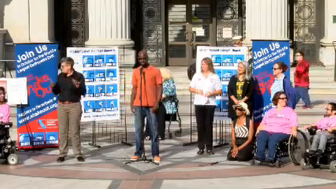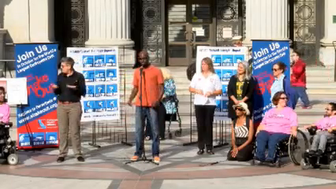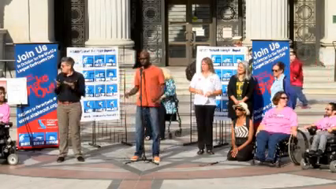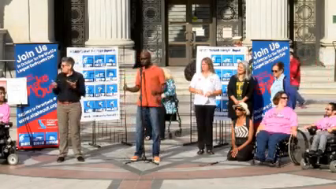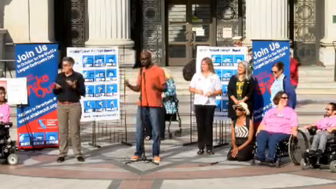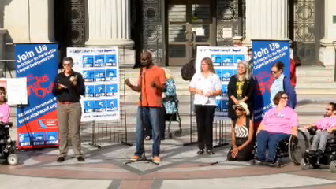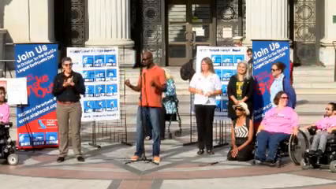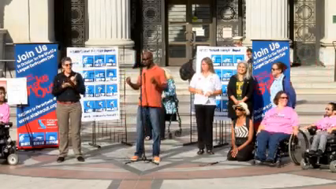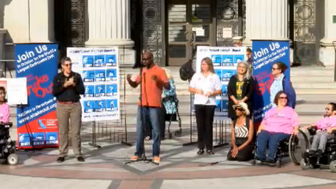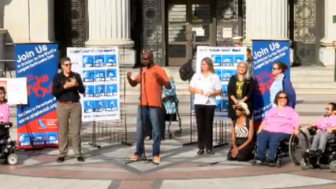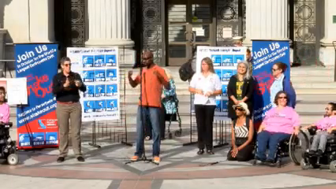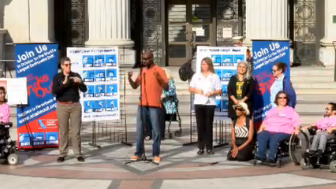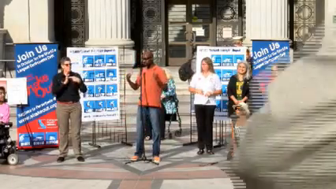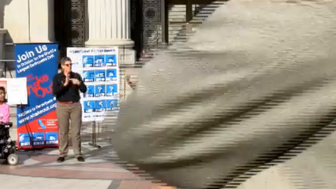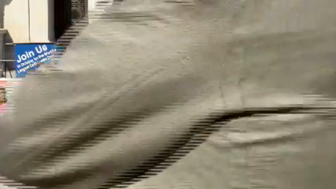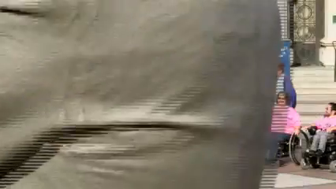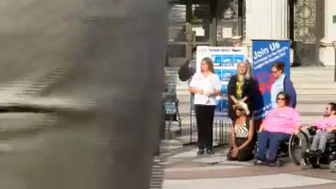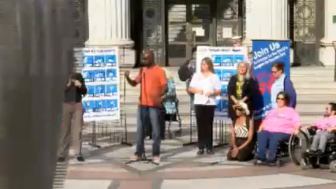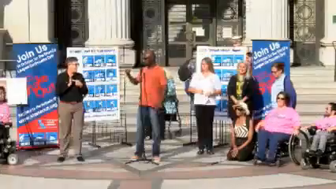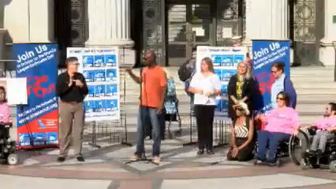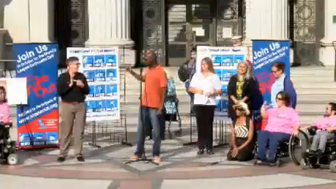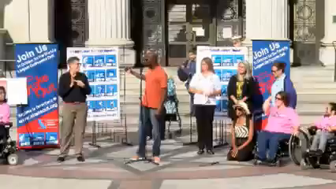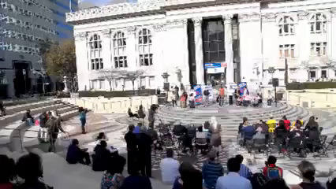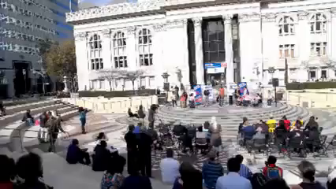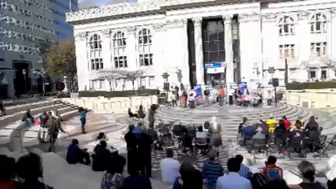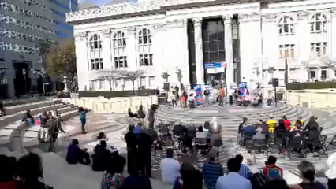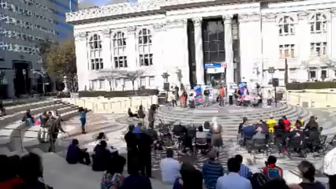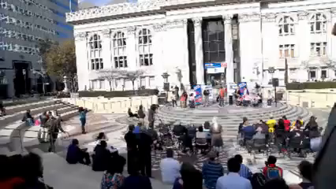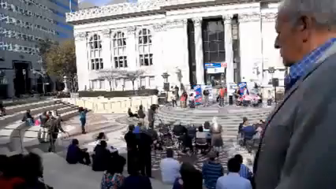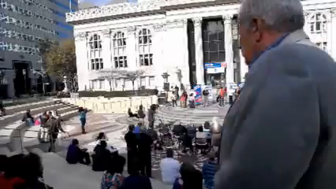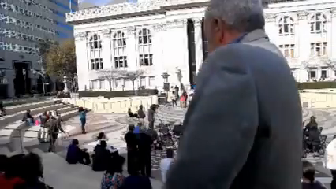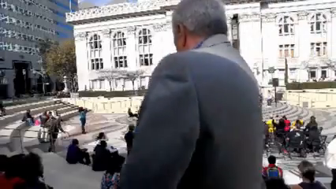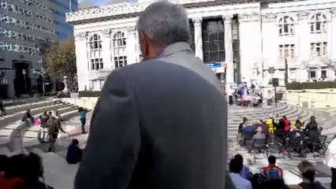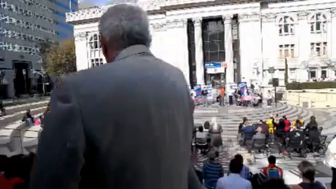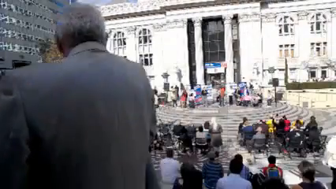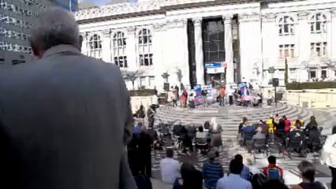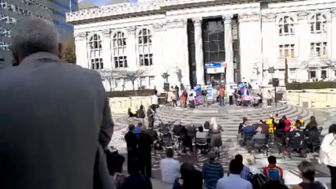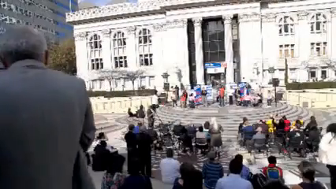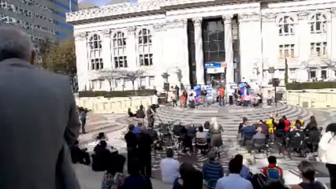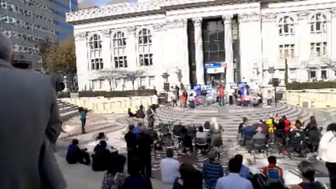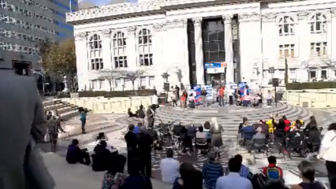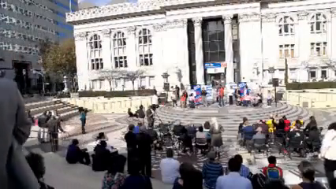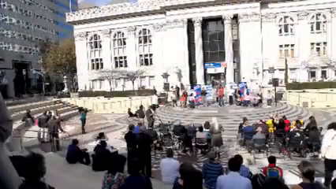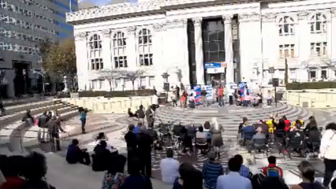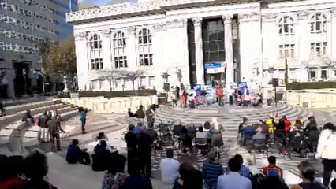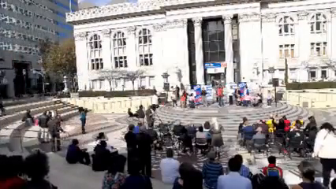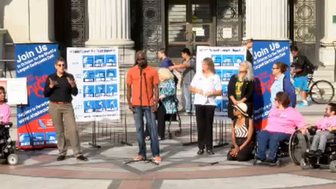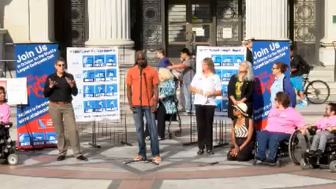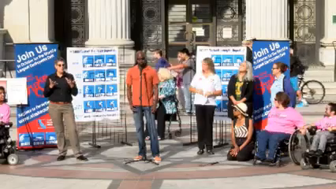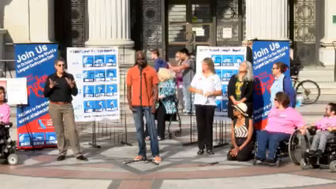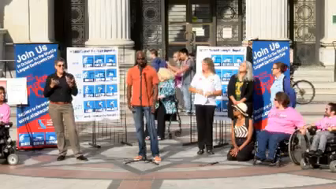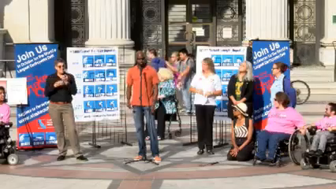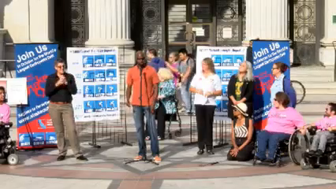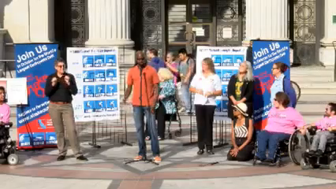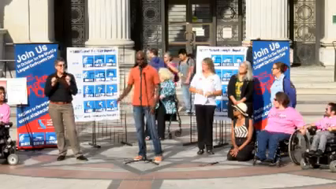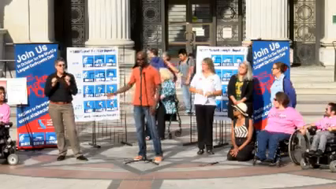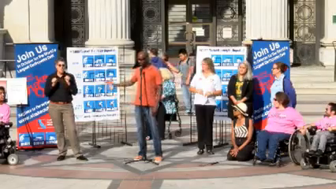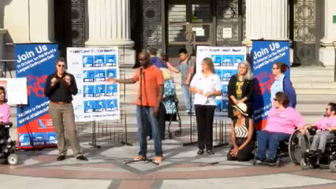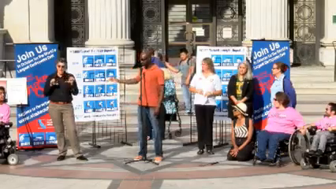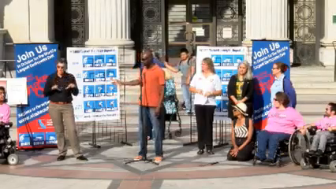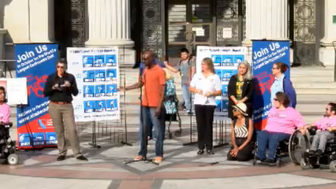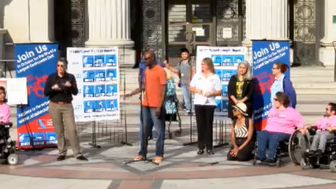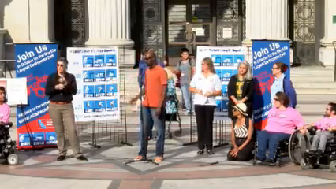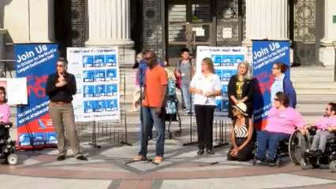demonstrate what the aspects of safety for people with disabilities